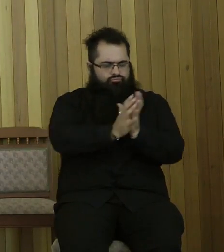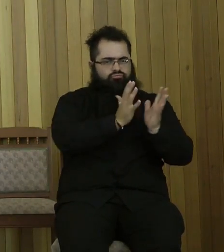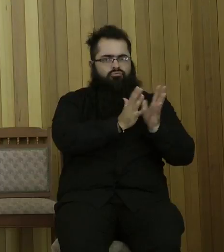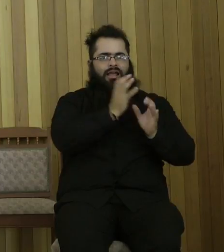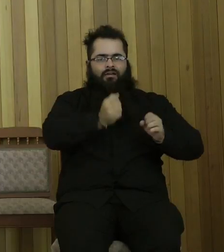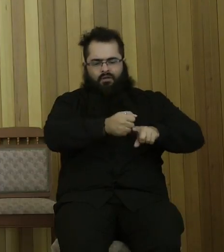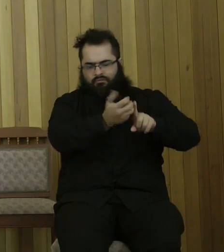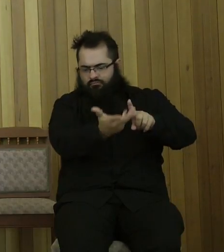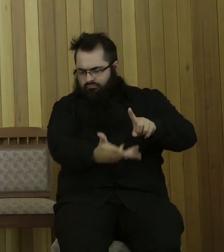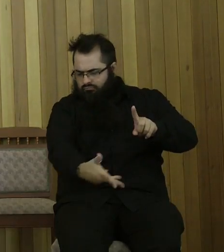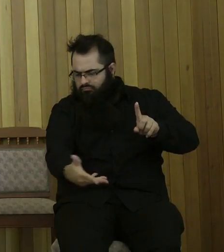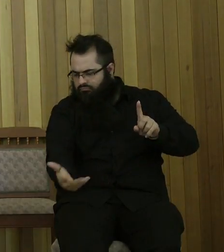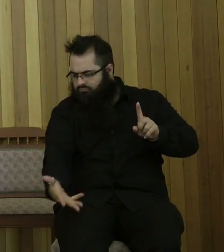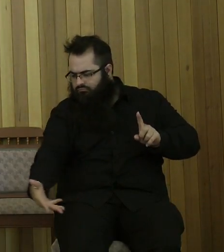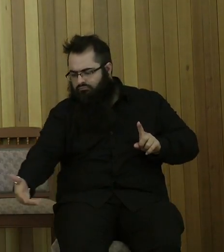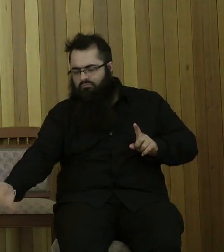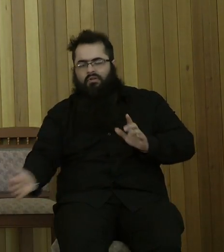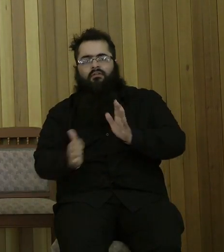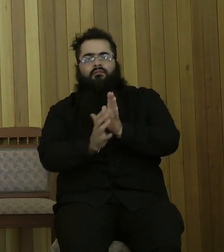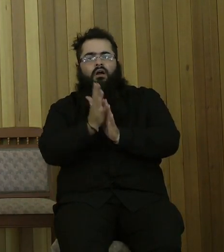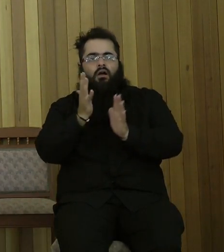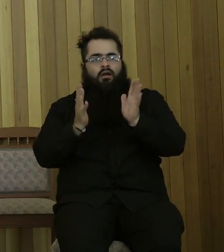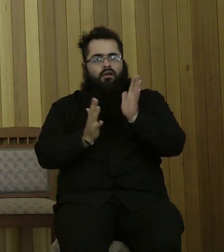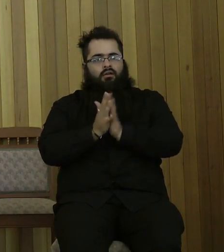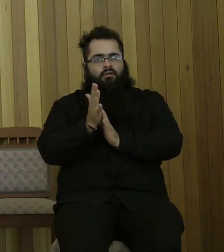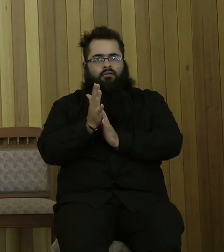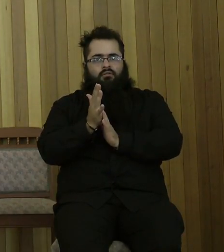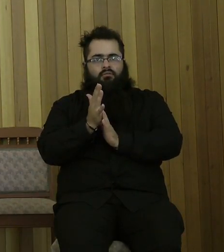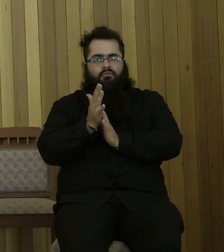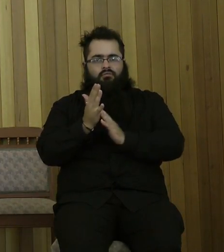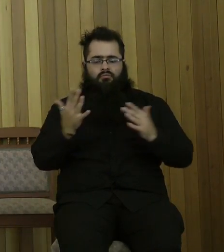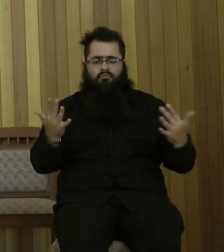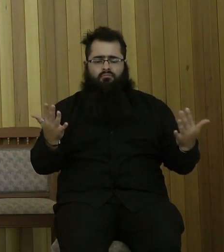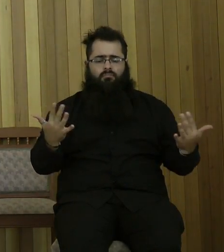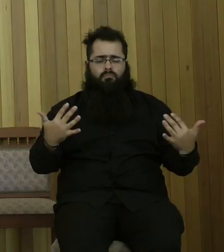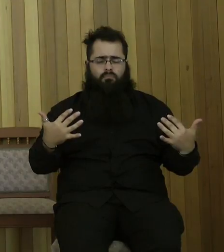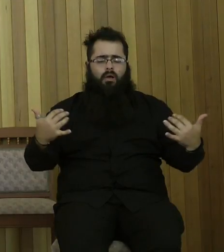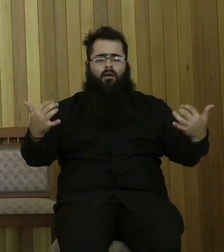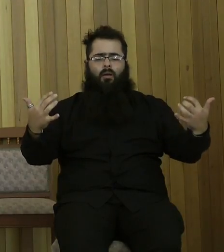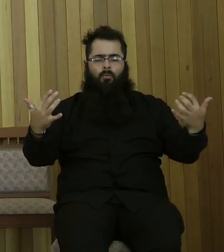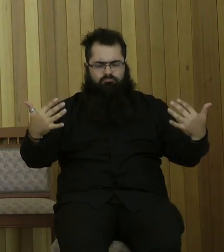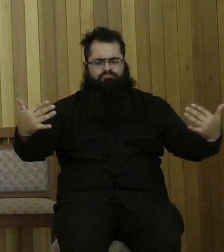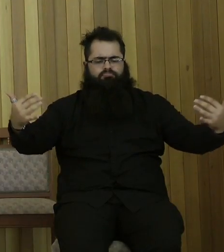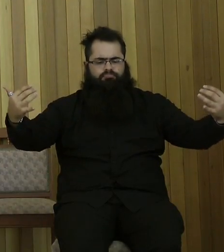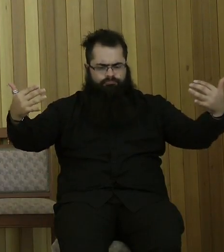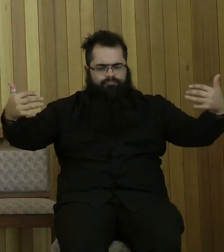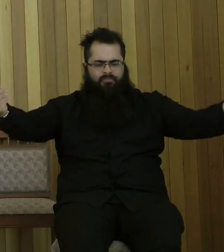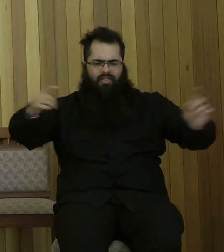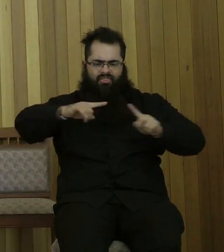and came forth from before him, and a thousand of thousands ministered to him. Ten thousand